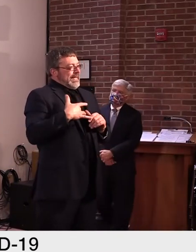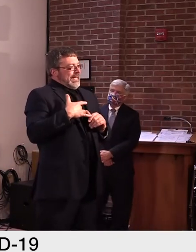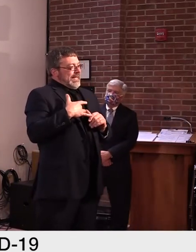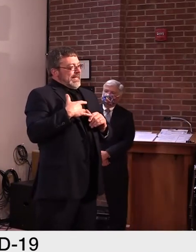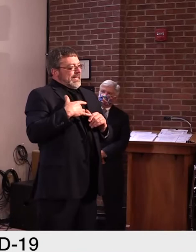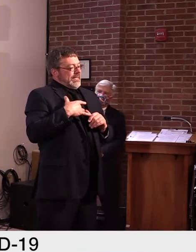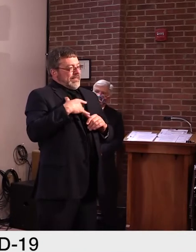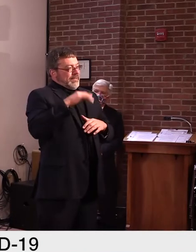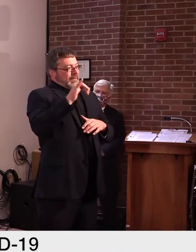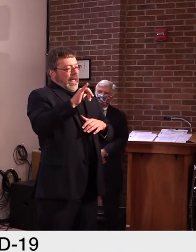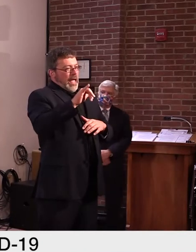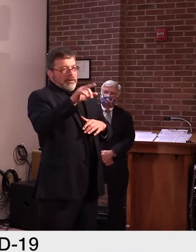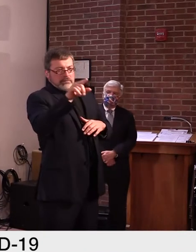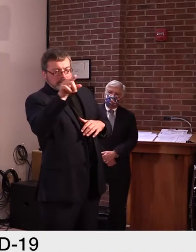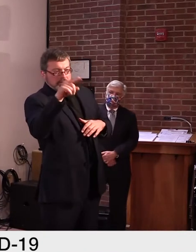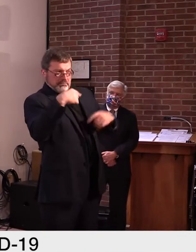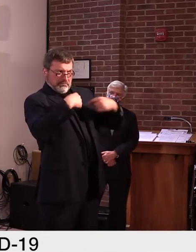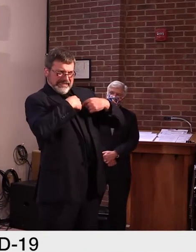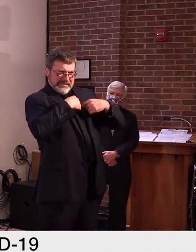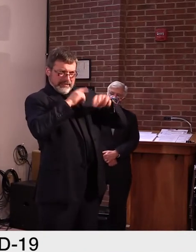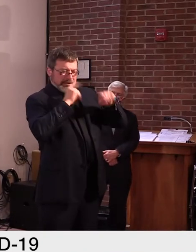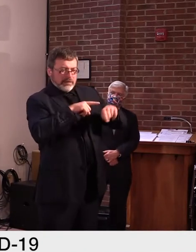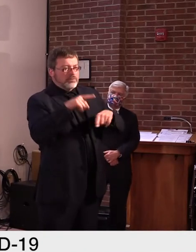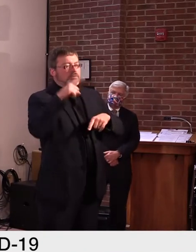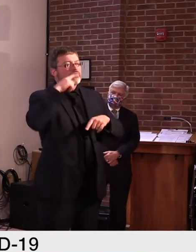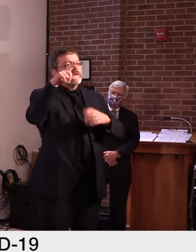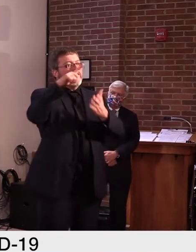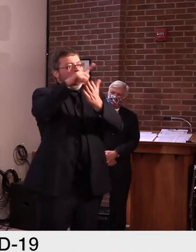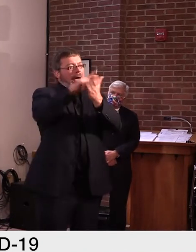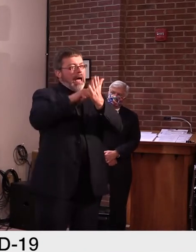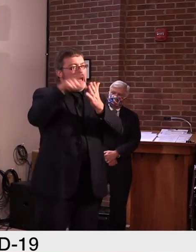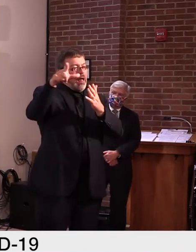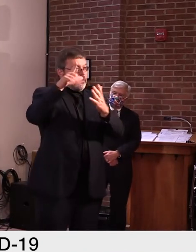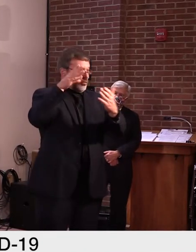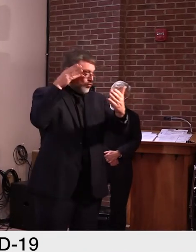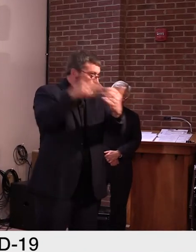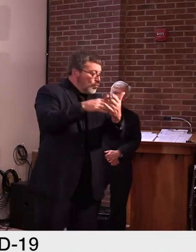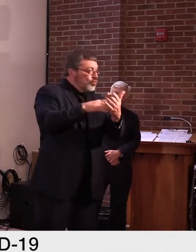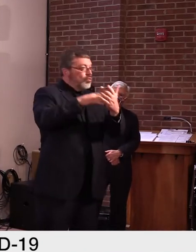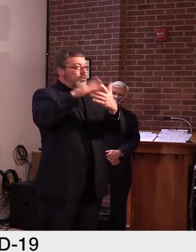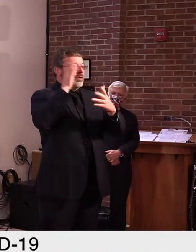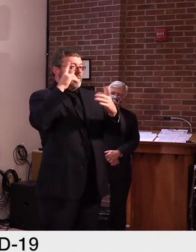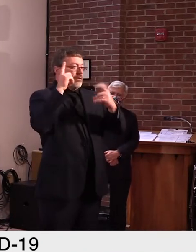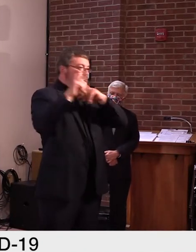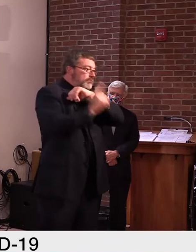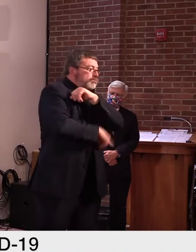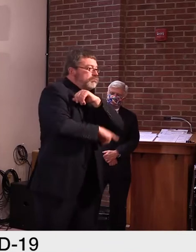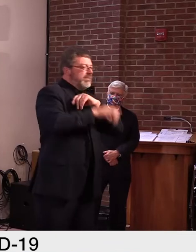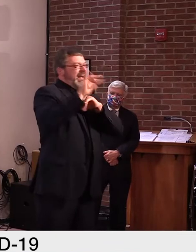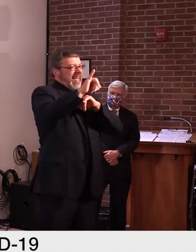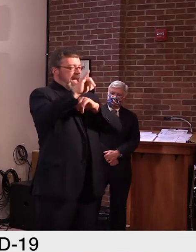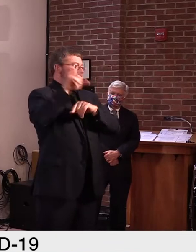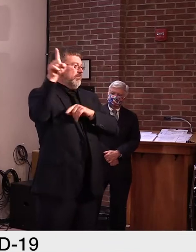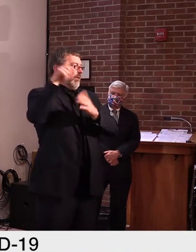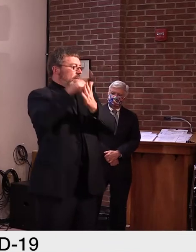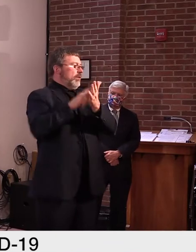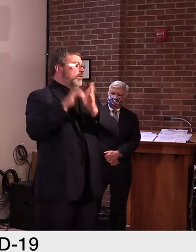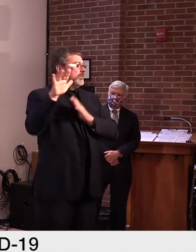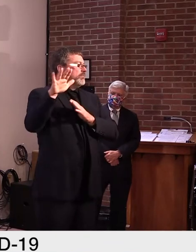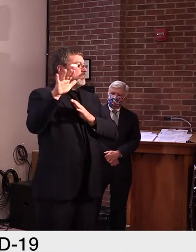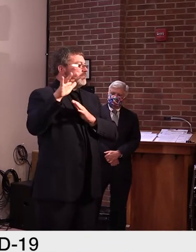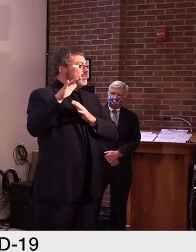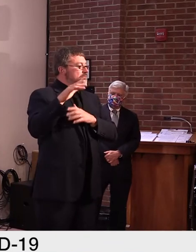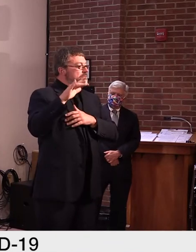and I can't answer them for you here. We can certainly bring them to the legal team and, um, begin those